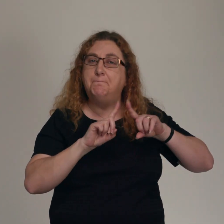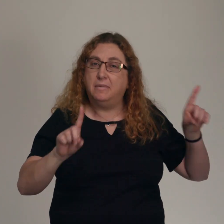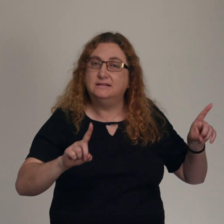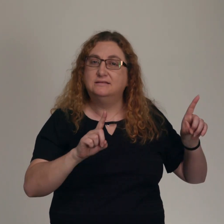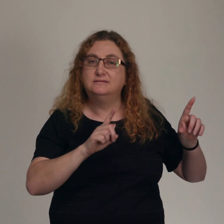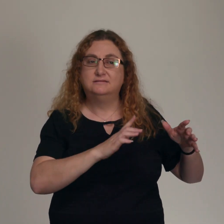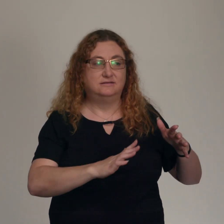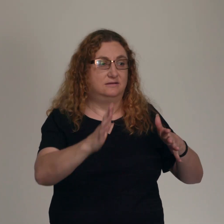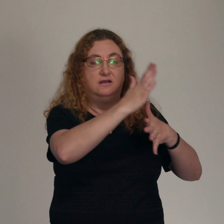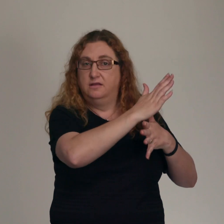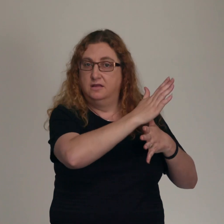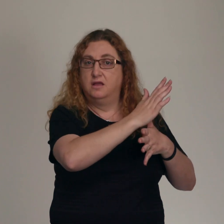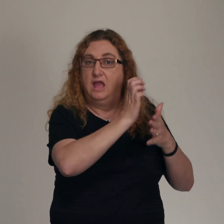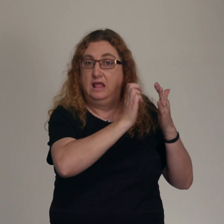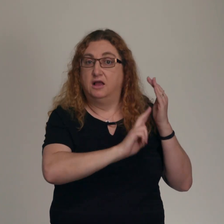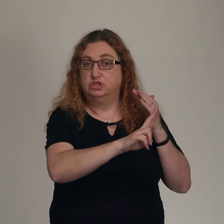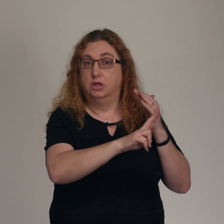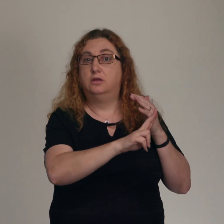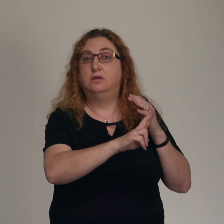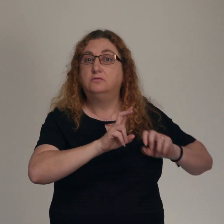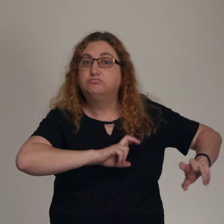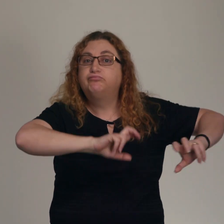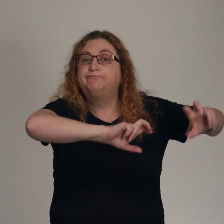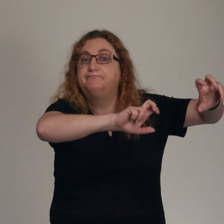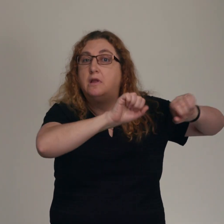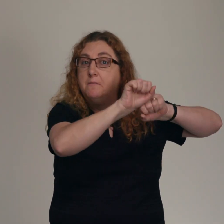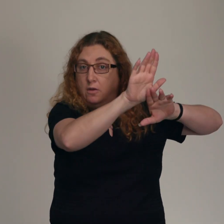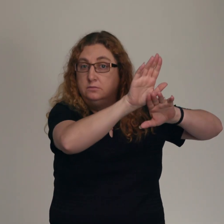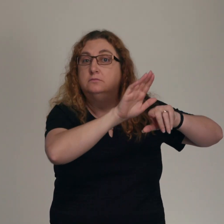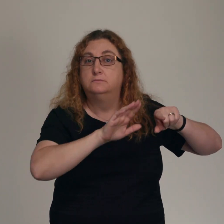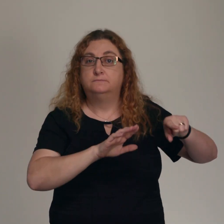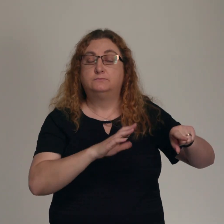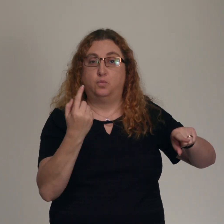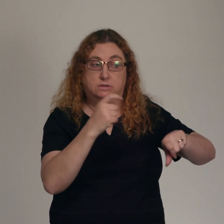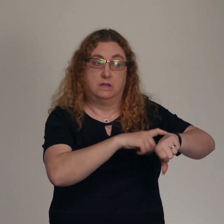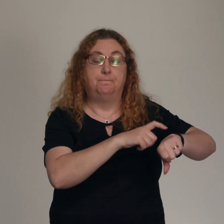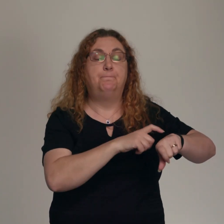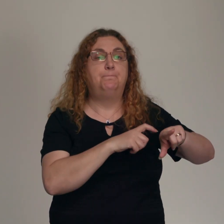was when he goes up on a mountain. And on this mountain, he is having a